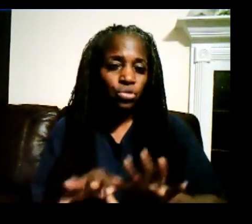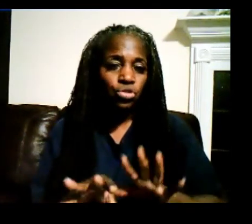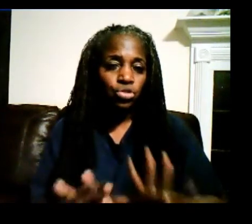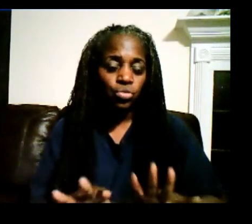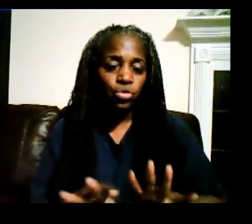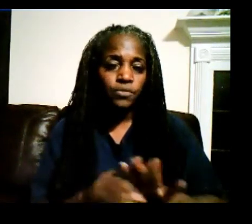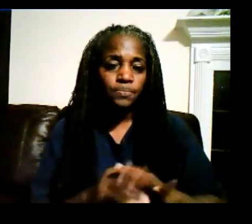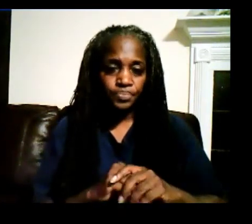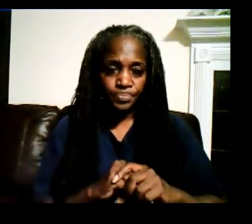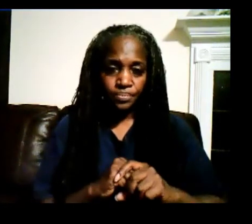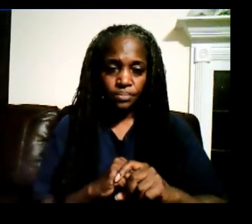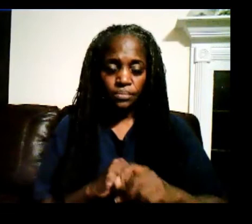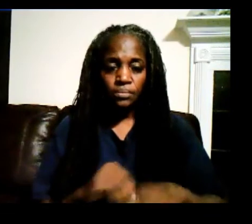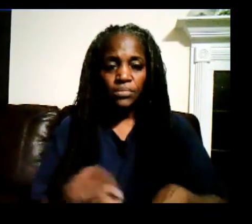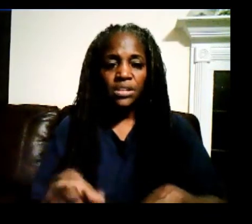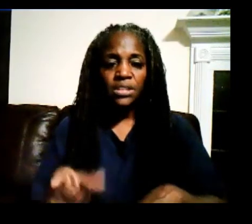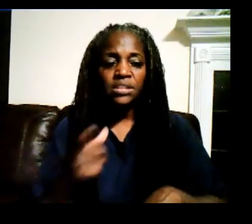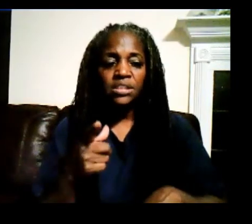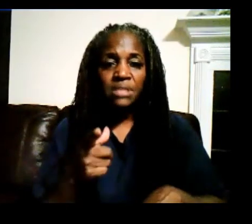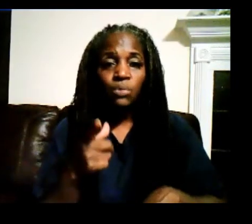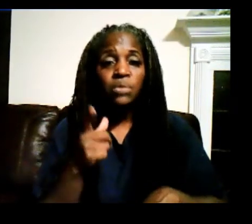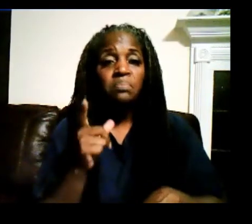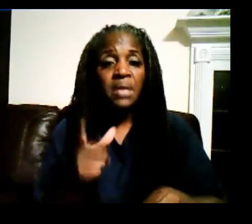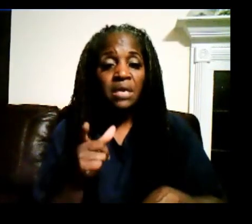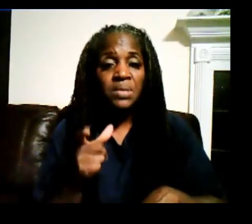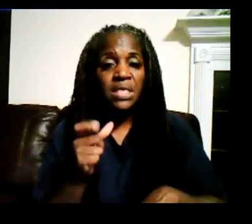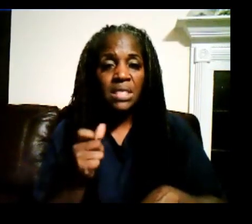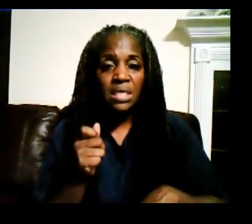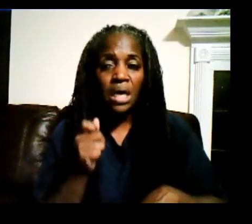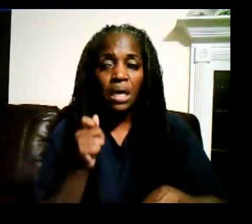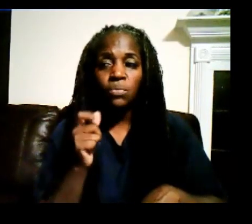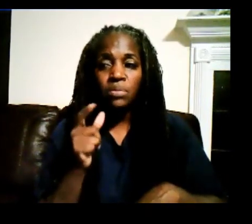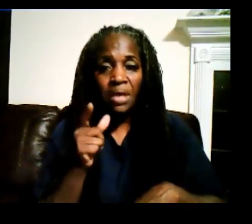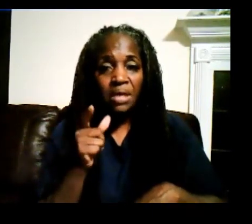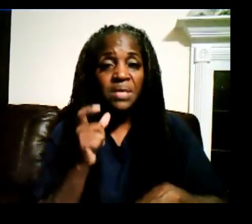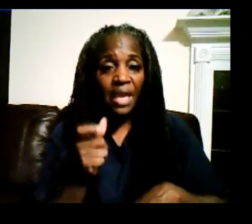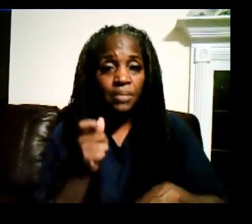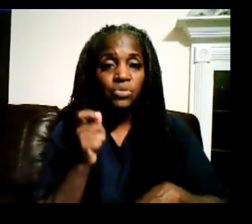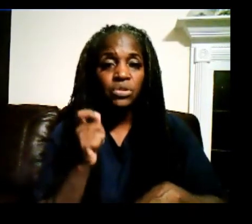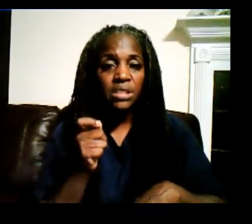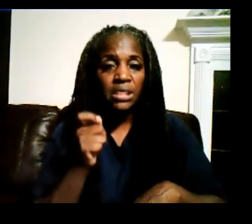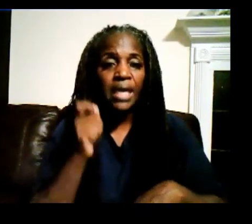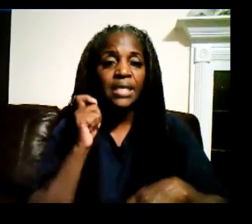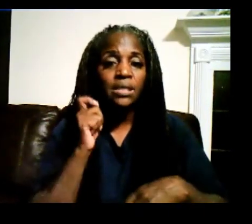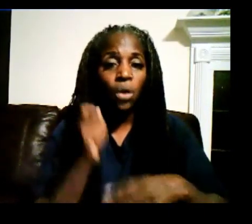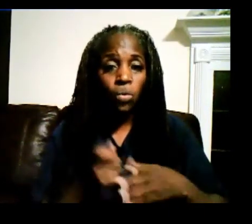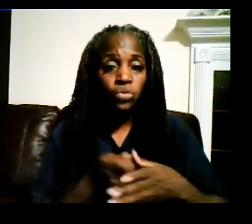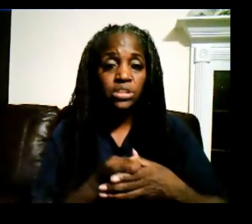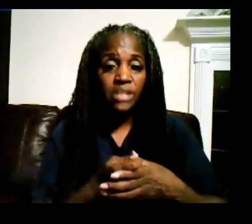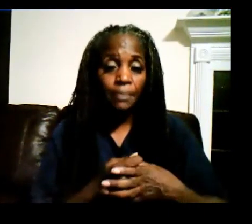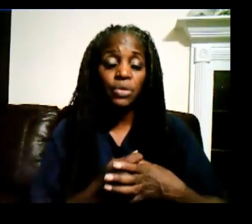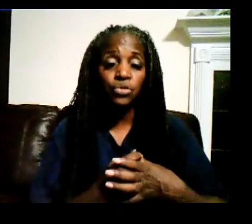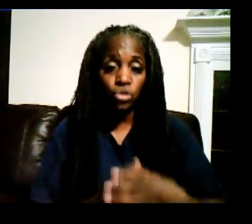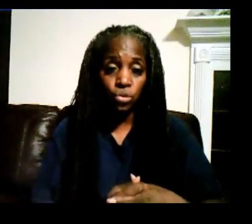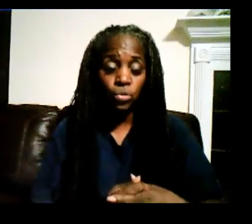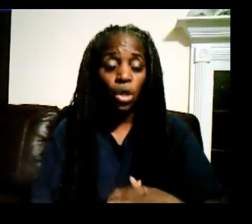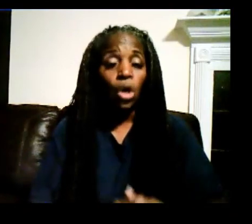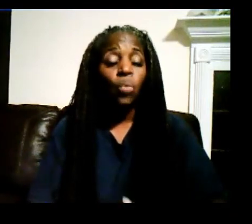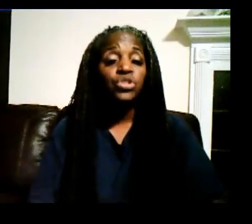too sure. It seems like we may be getting, we may be able to get a cold snap or two, which